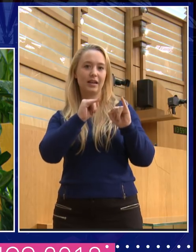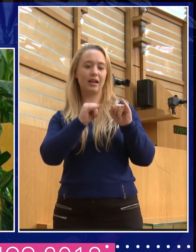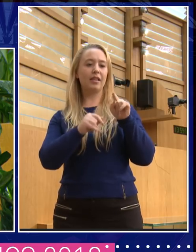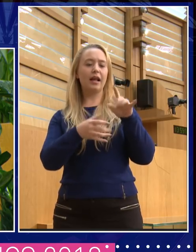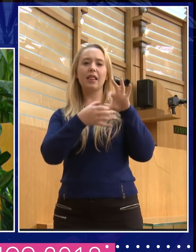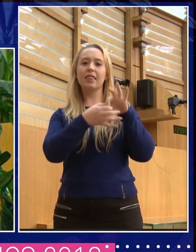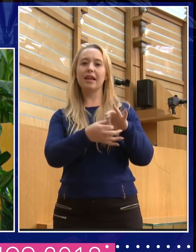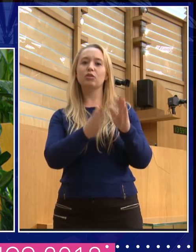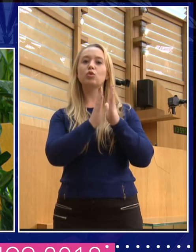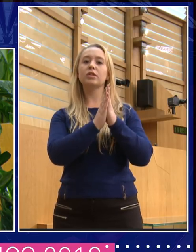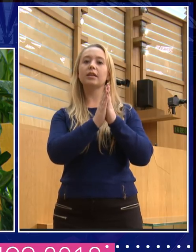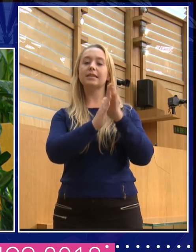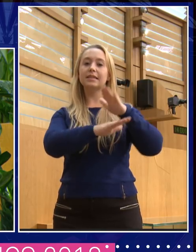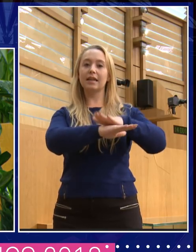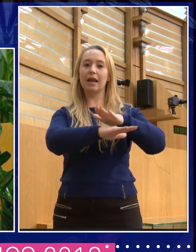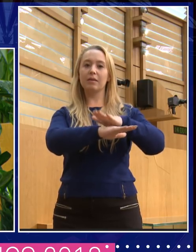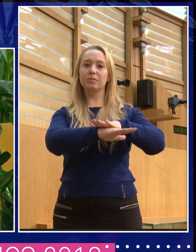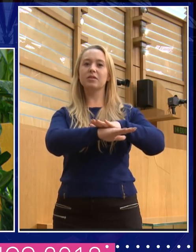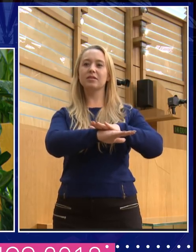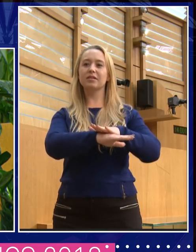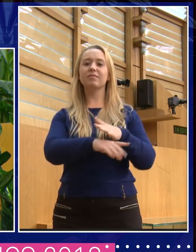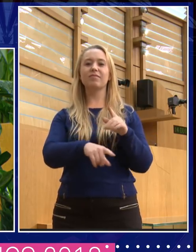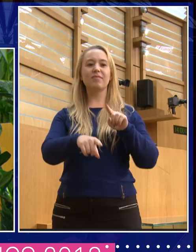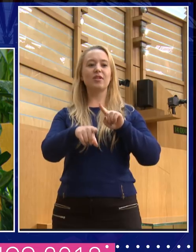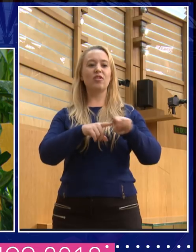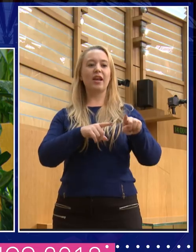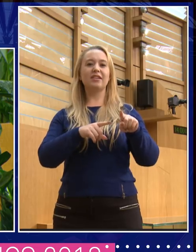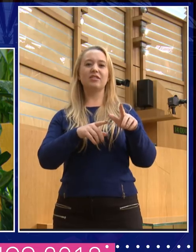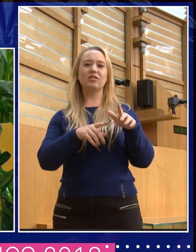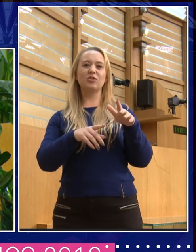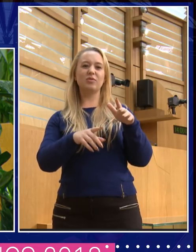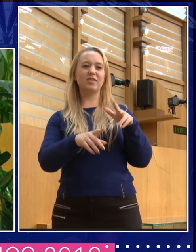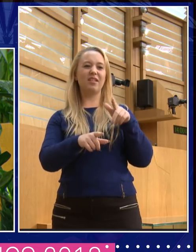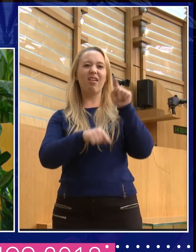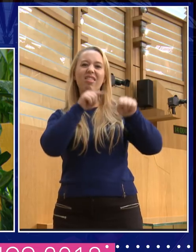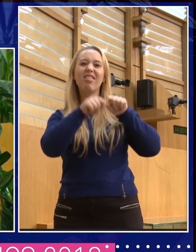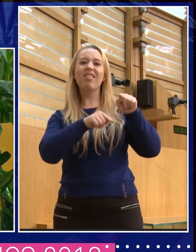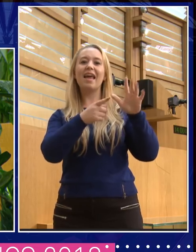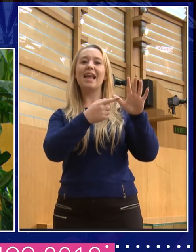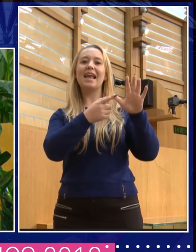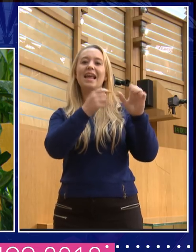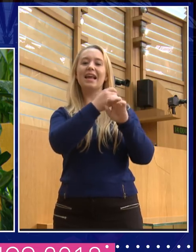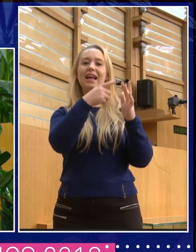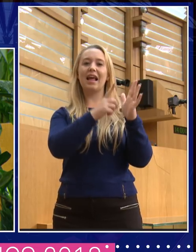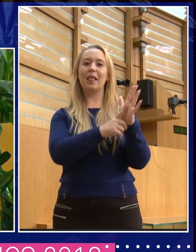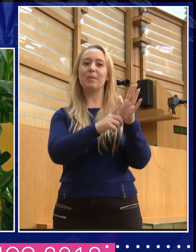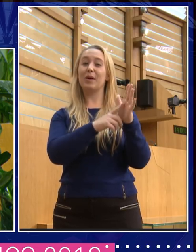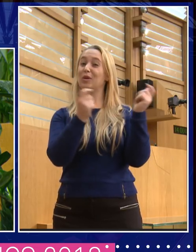about civilisations tried to kind of ape A. A. Gill to not much success. And people don't really say that now.